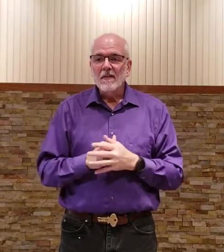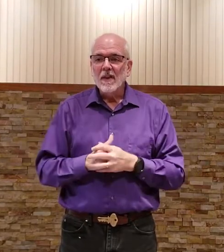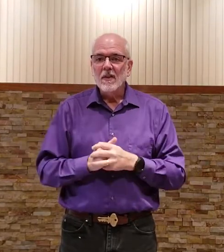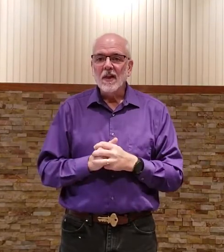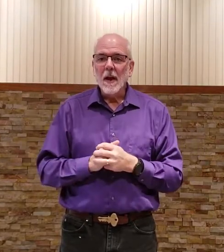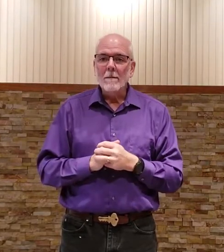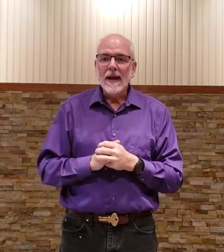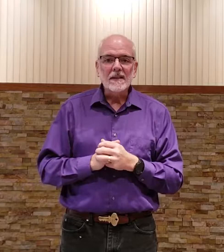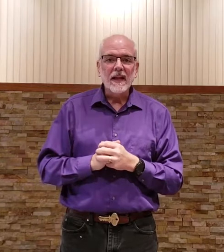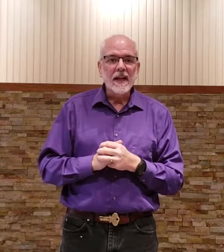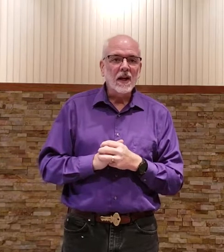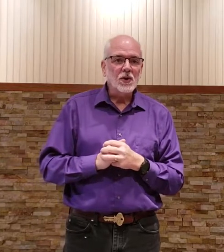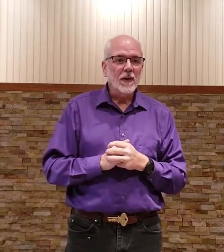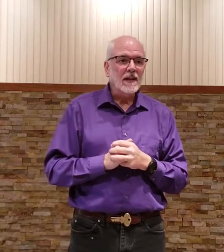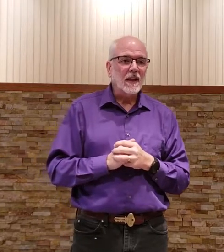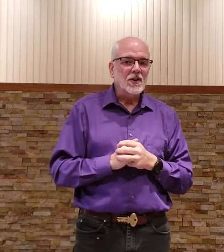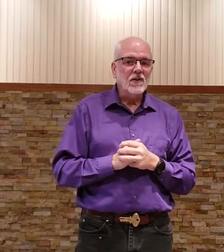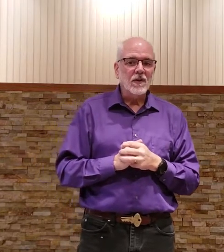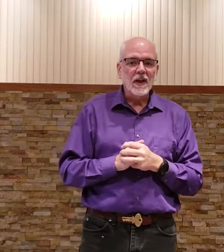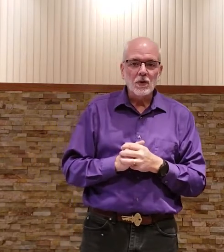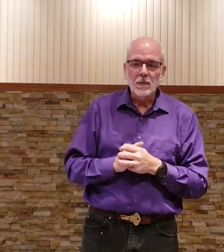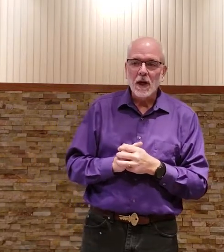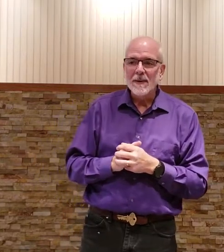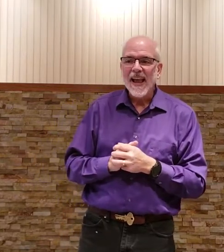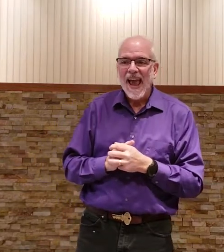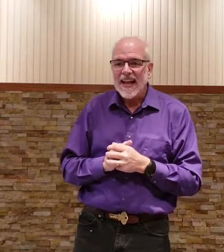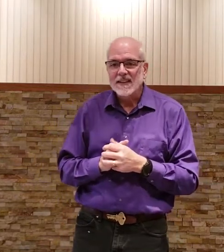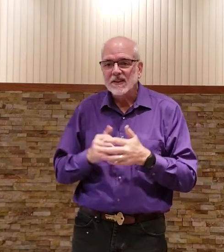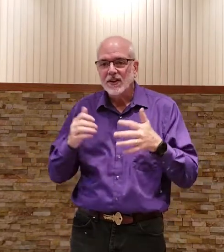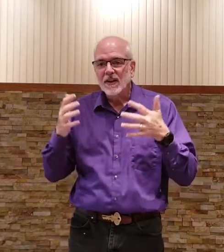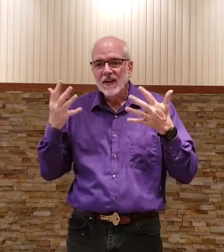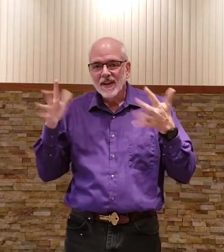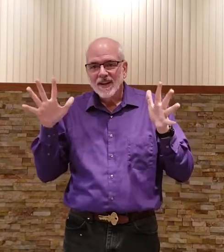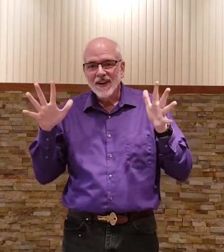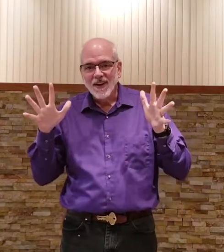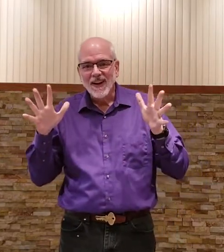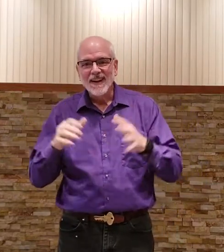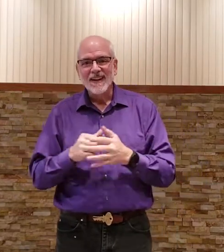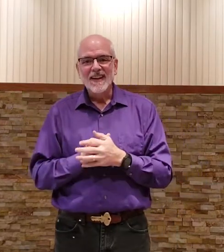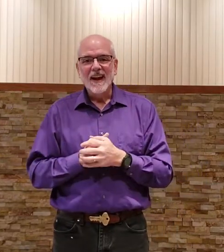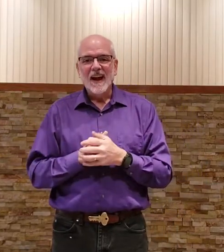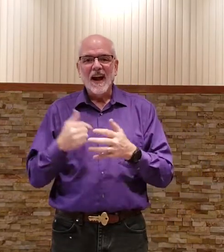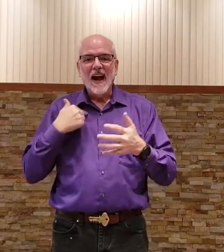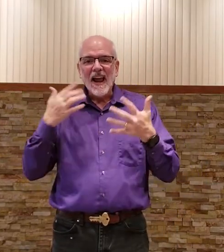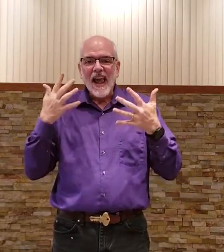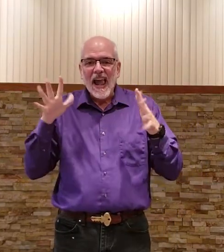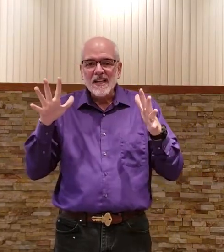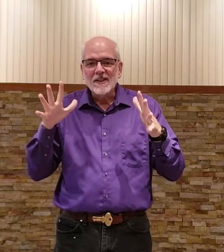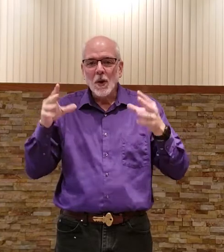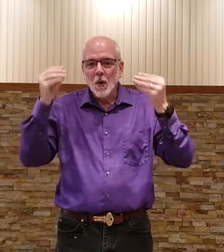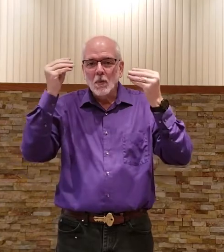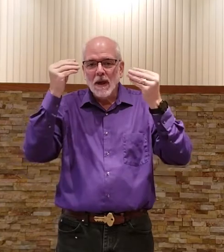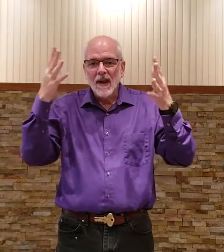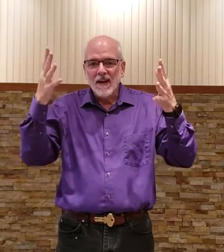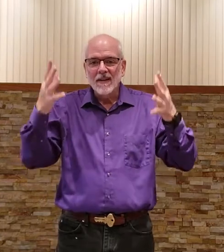a best english translation for this would probably be hast all right i hast obeyed